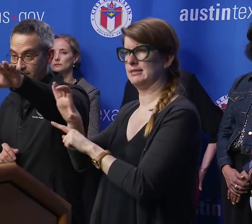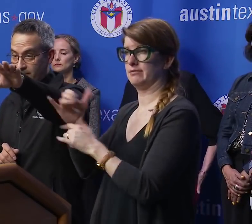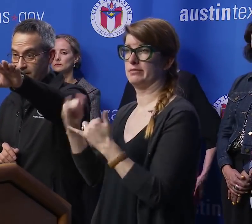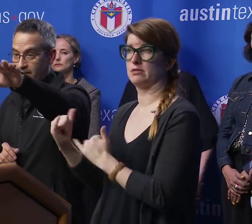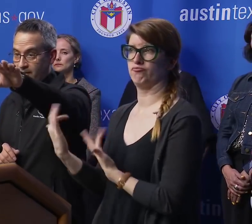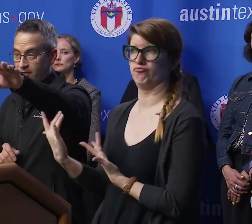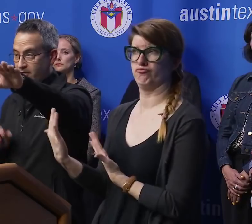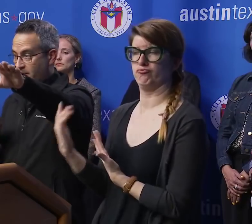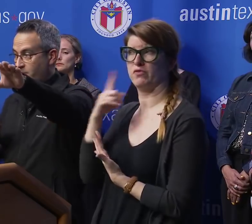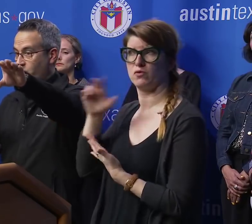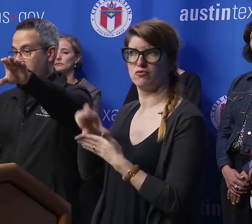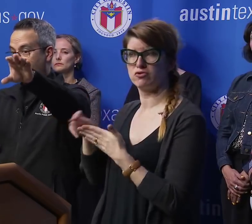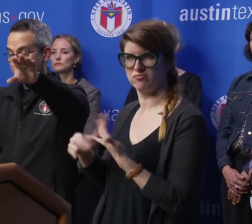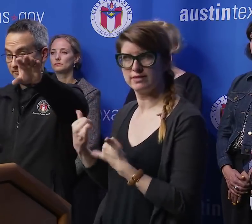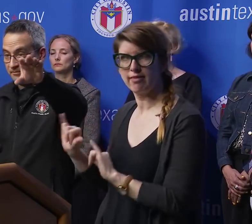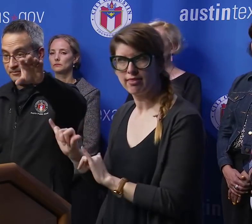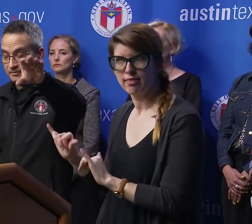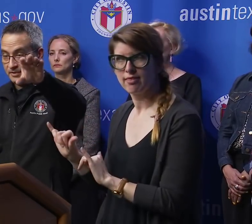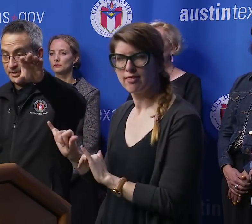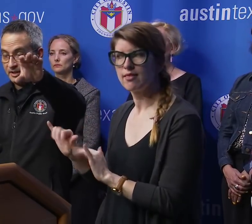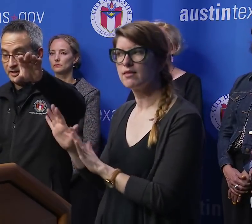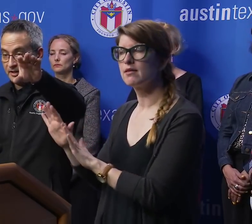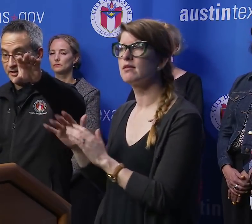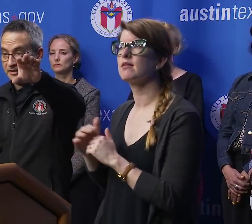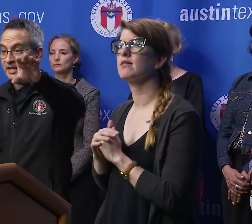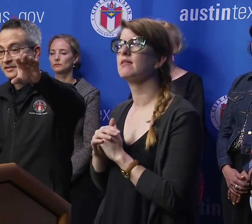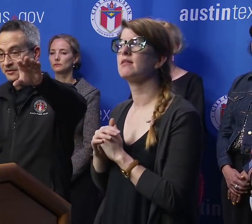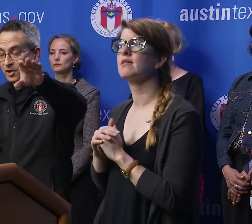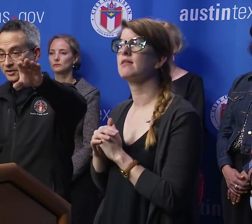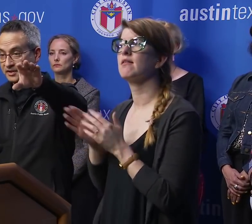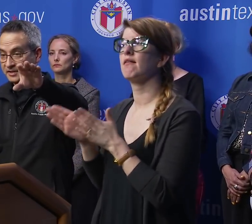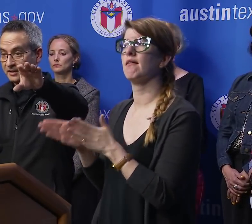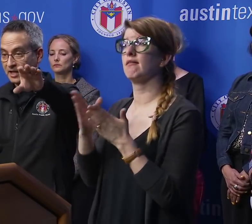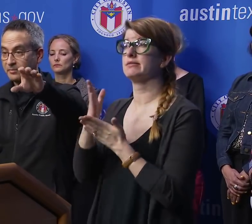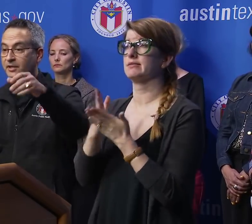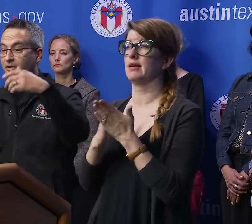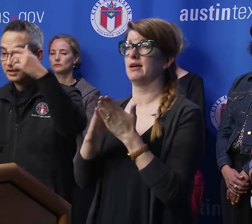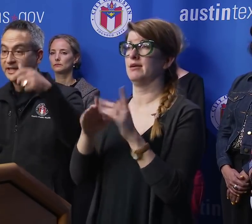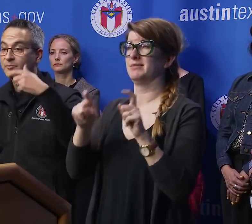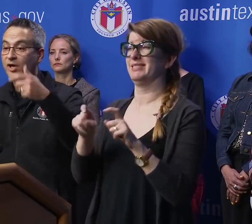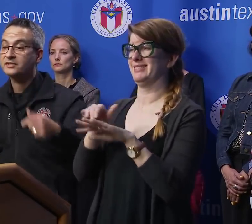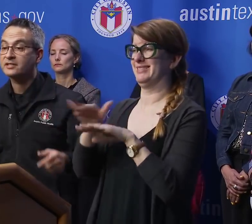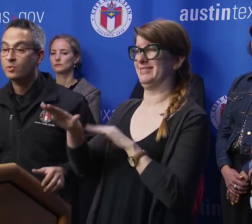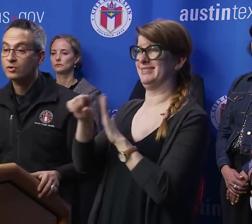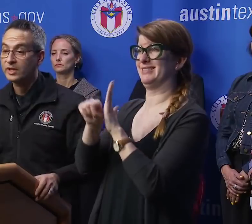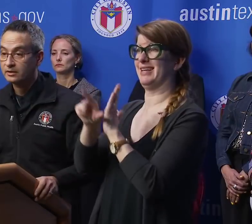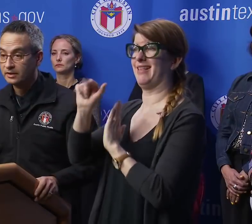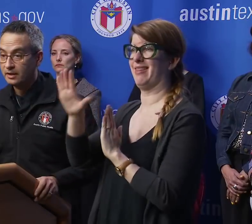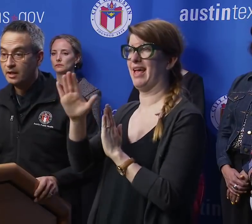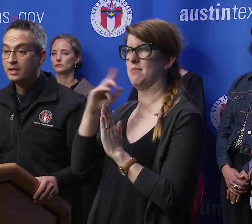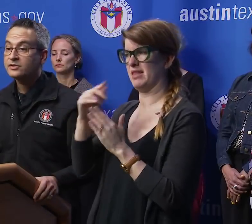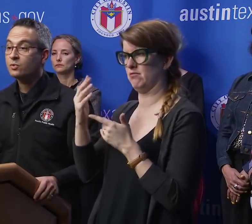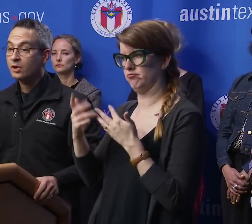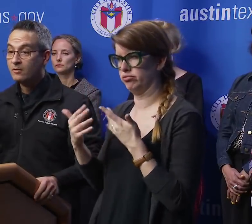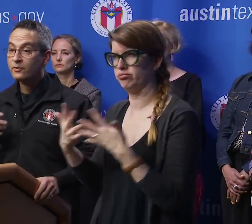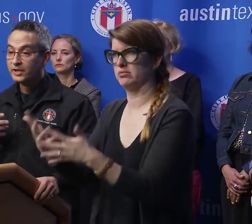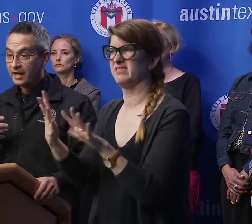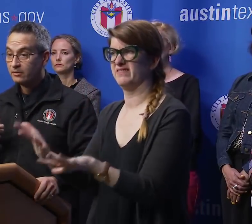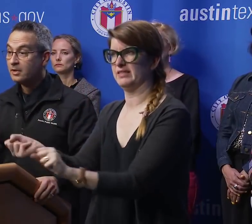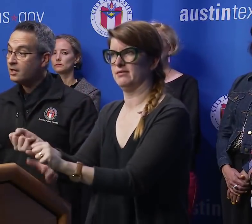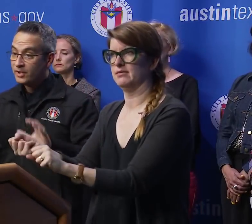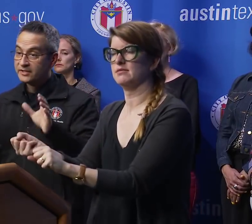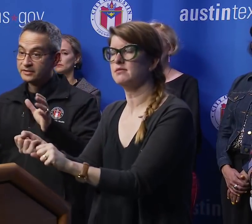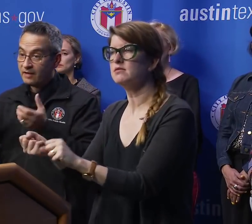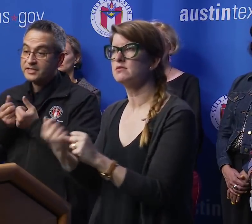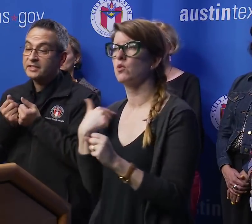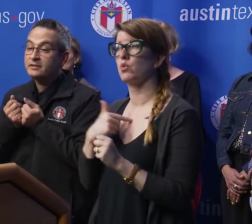pending, and we have tests that have gone to the state lab that are getting processed more quickly. So we're hopeful